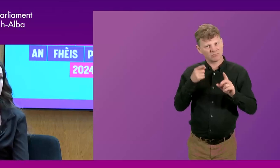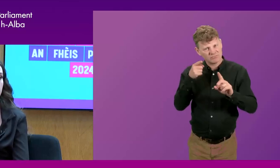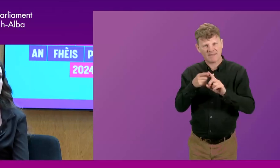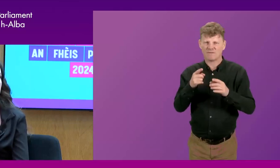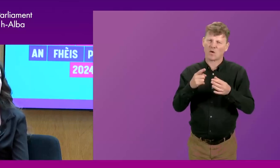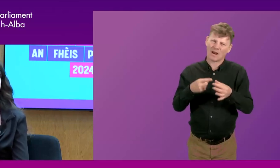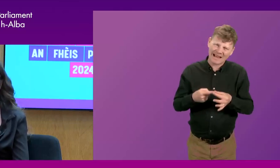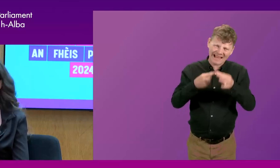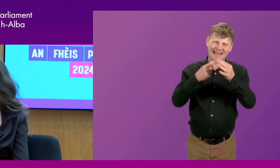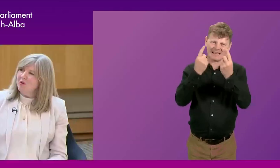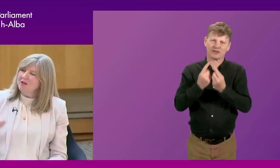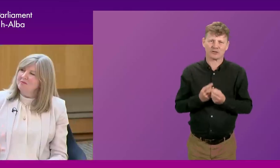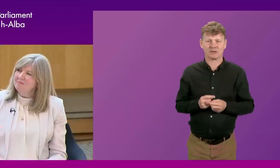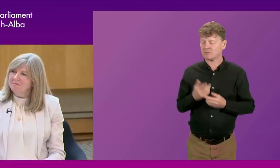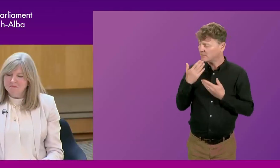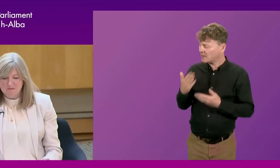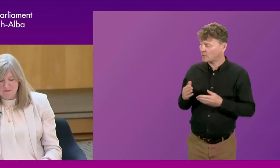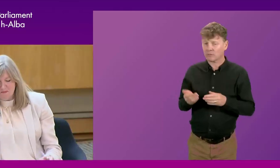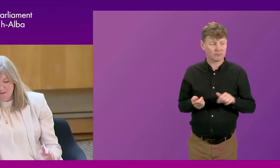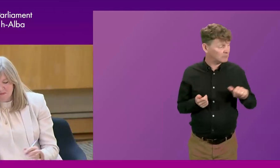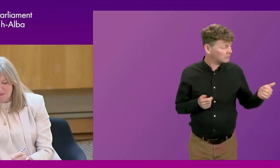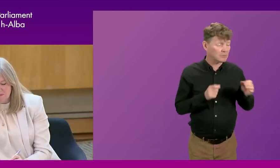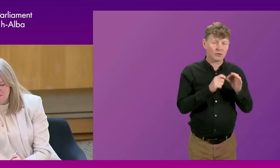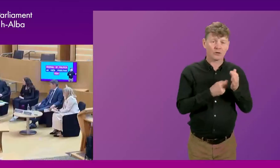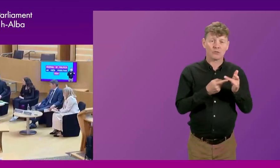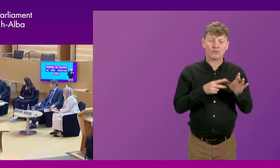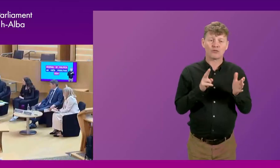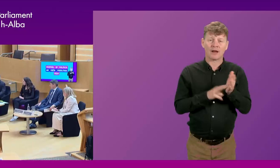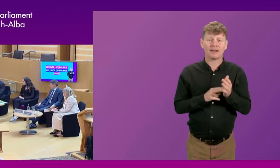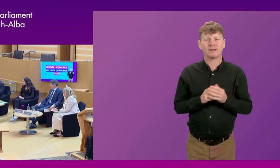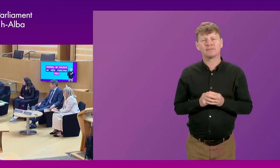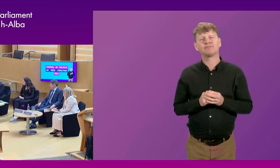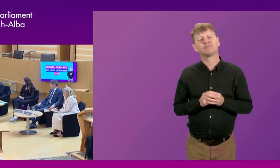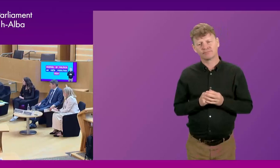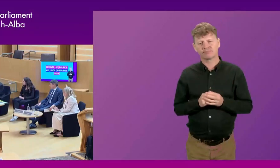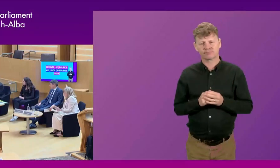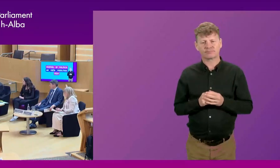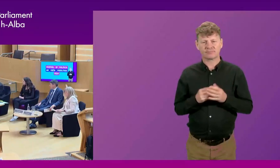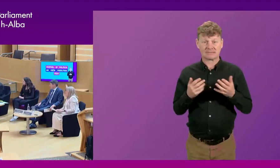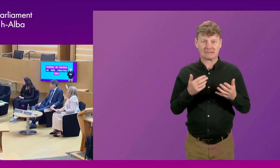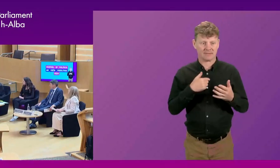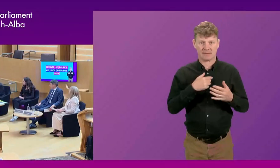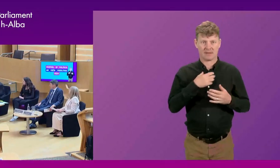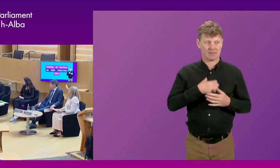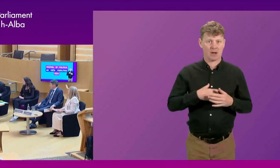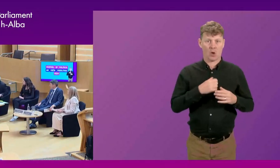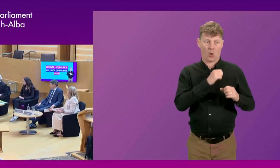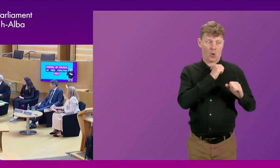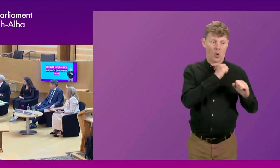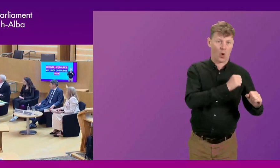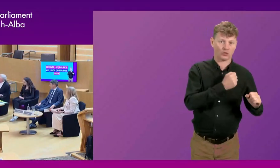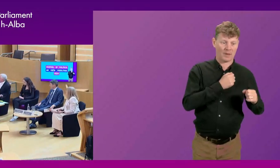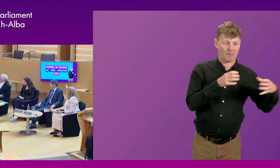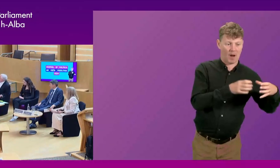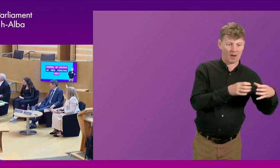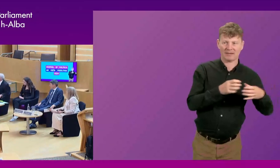important issues. Thank you. Brian? There's inevitable tension between being loyal to the party and trying to get the government business